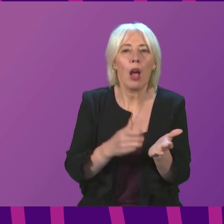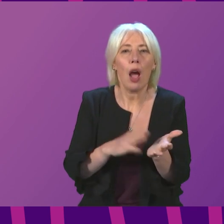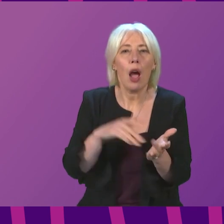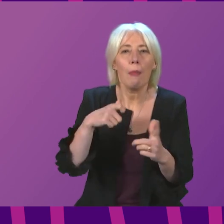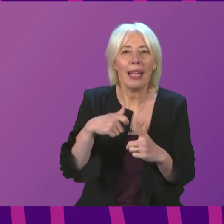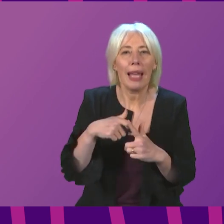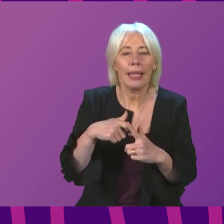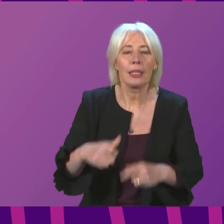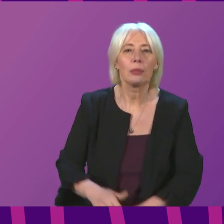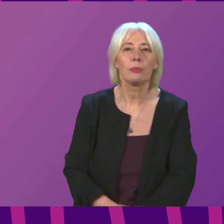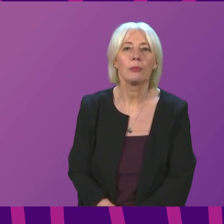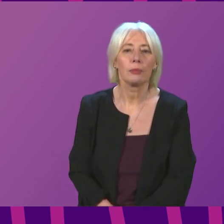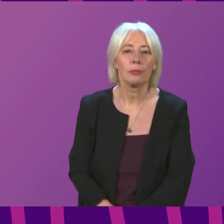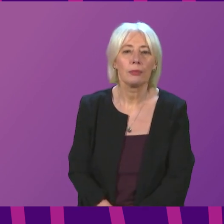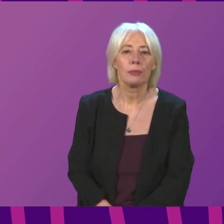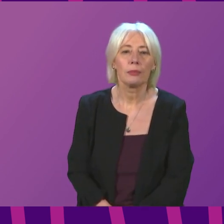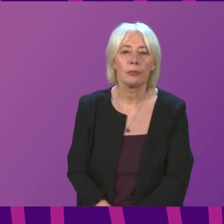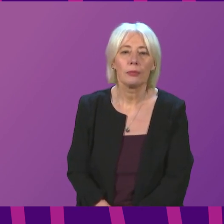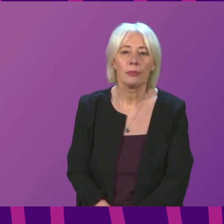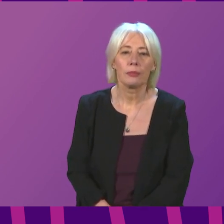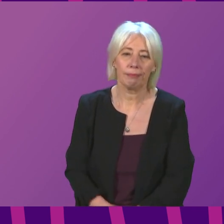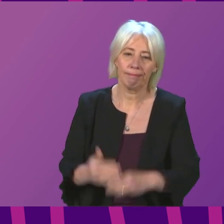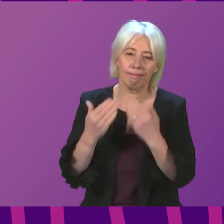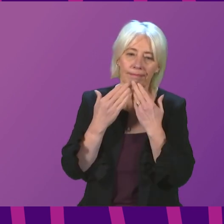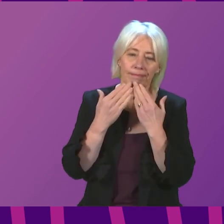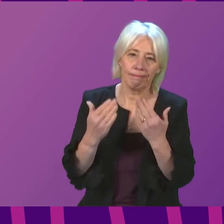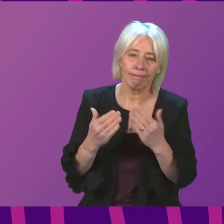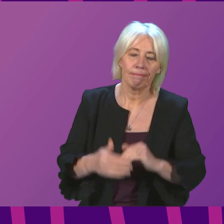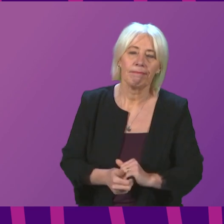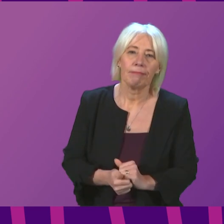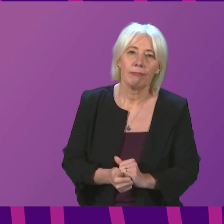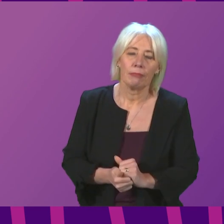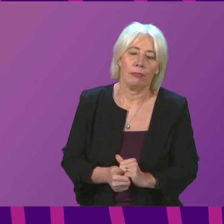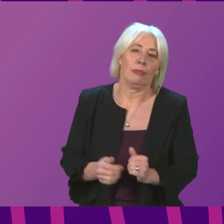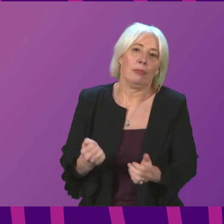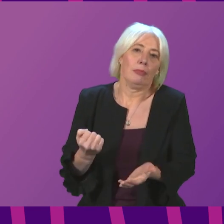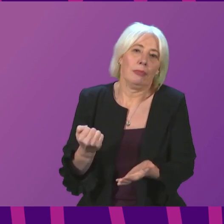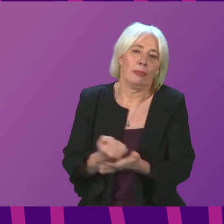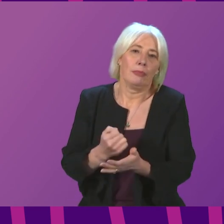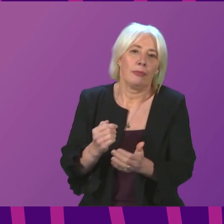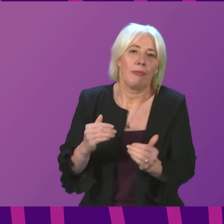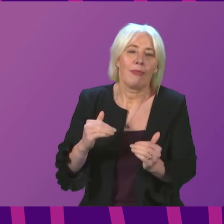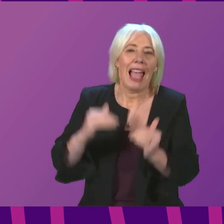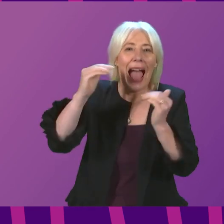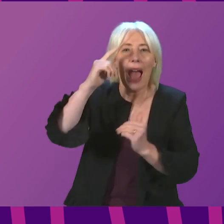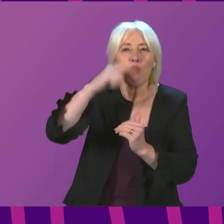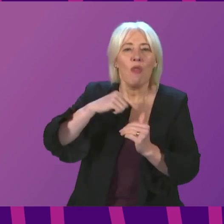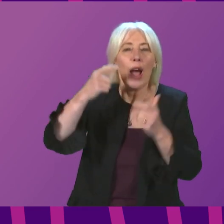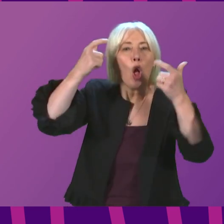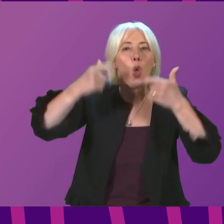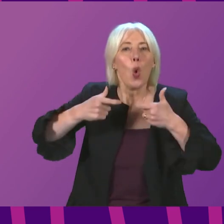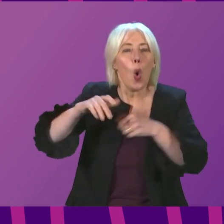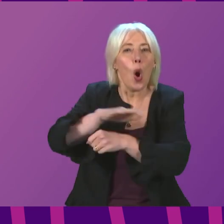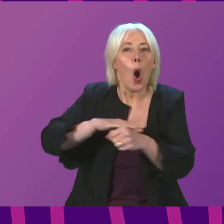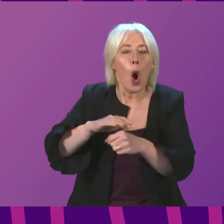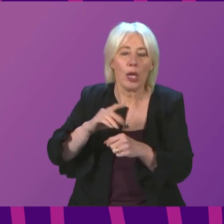Alexandra Burnett. Alexandra Burnett, Thank you, Presiding Officer. Tragically, high-profile court cases in the media recently have emphasised